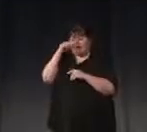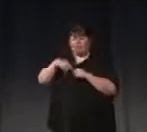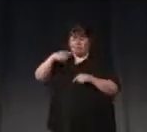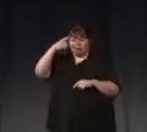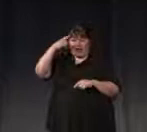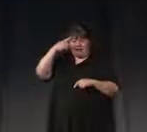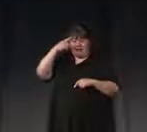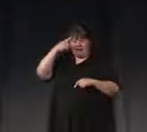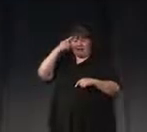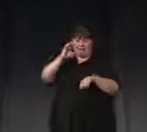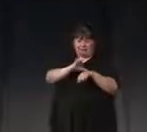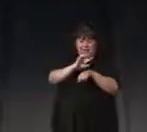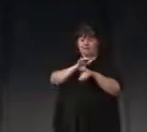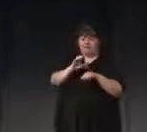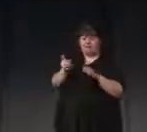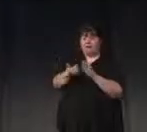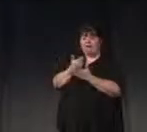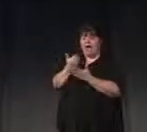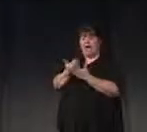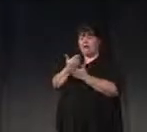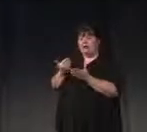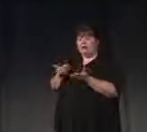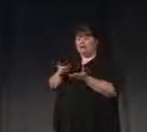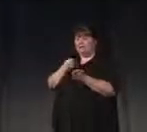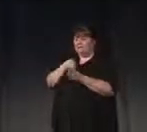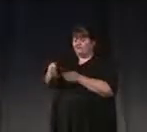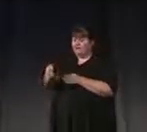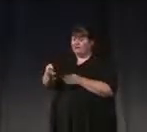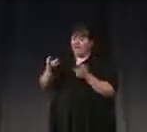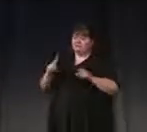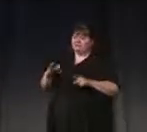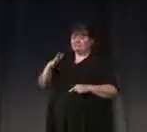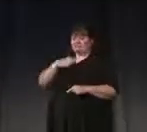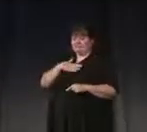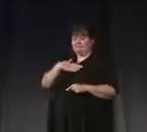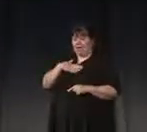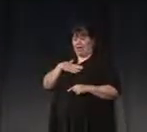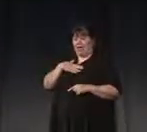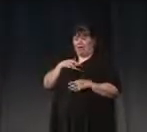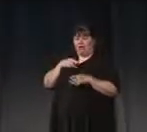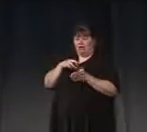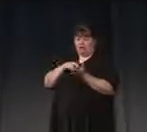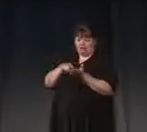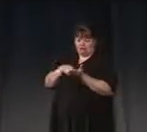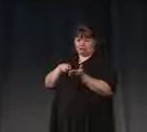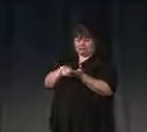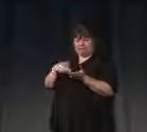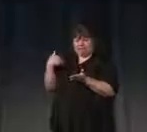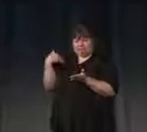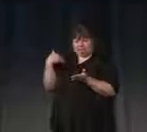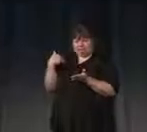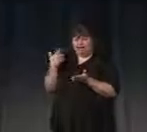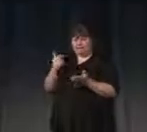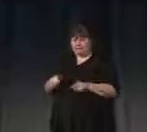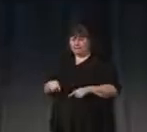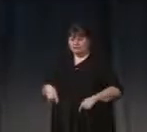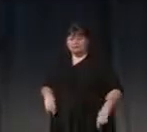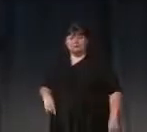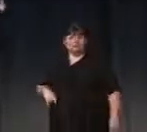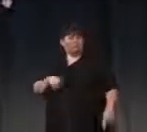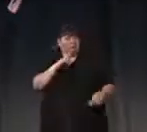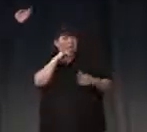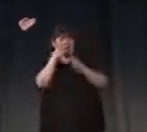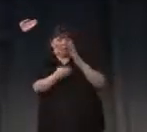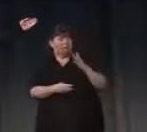-computer metaphor coming from this young field, which happens to have been the focus of my research a few years back. I won't go